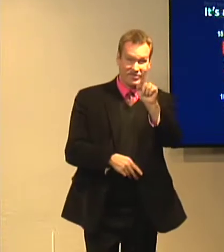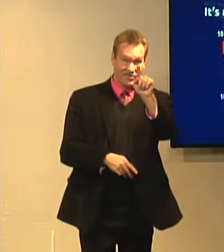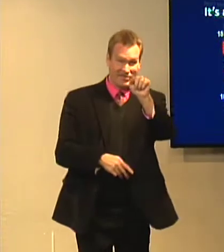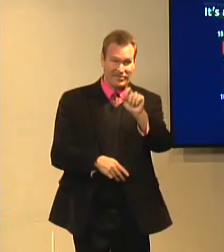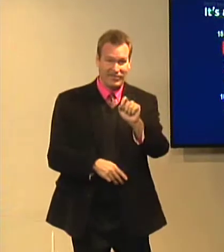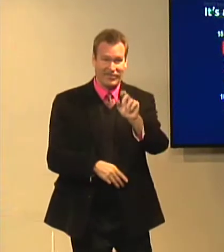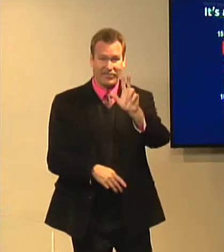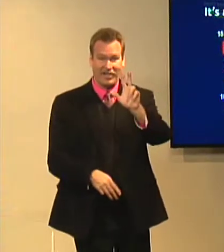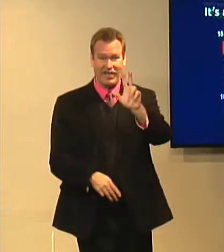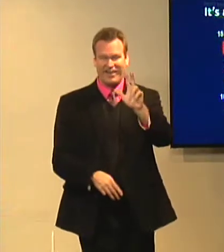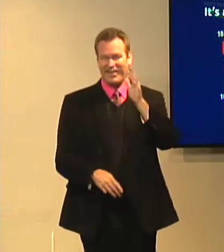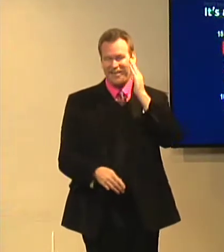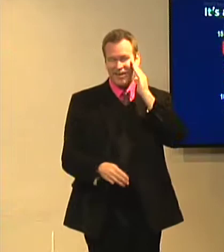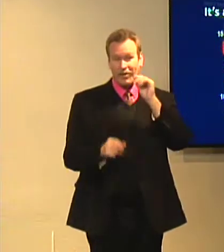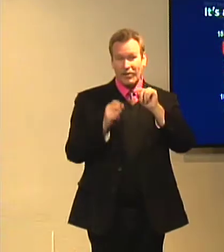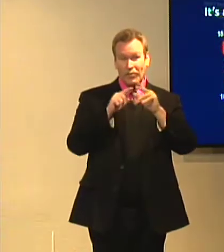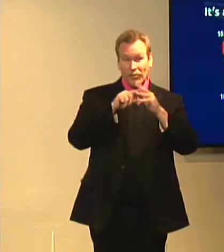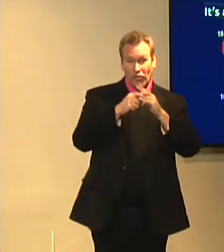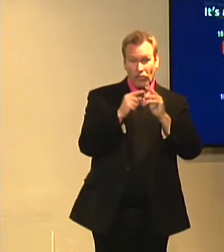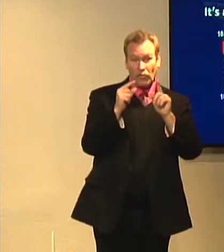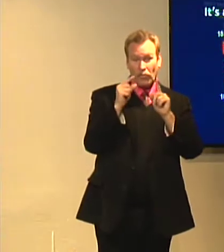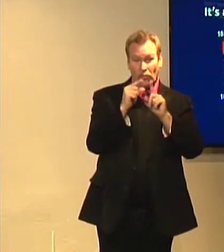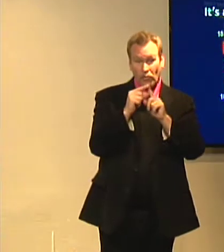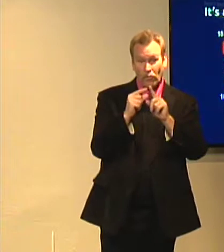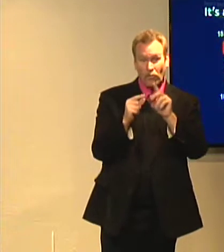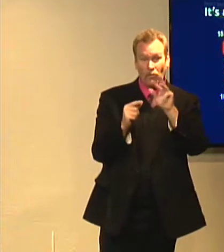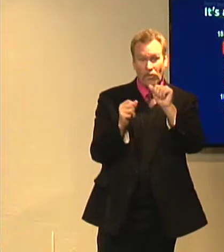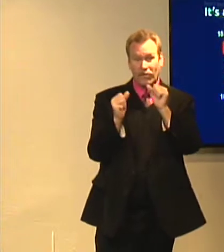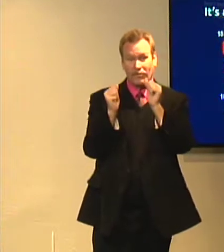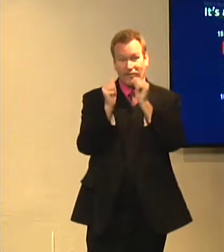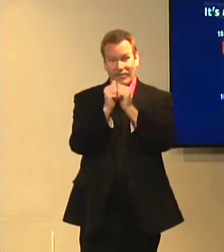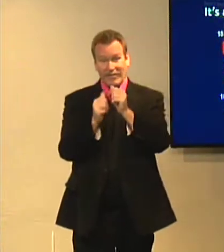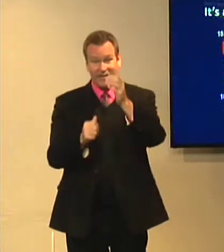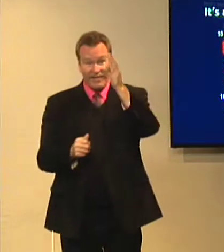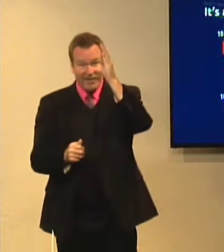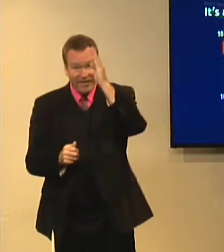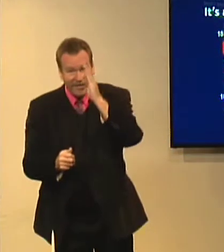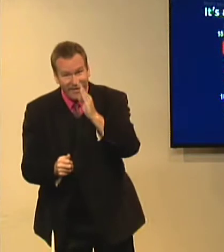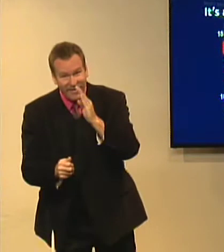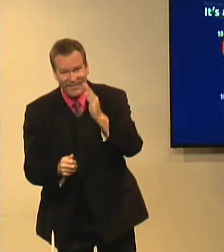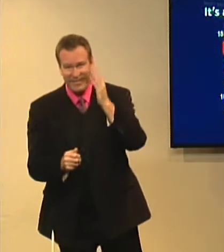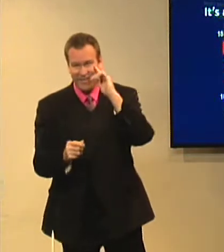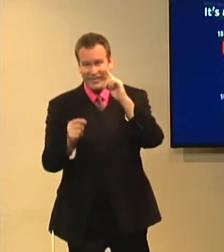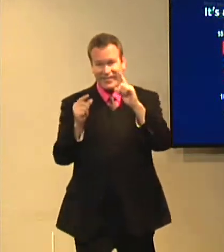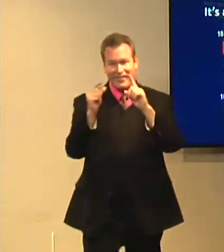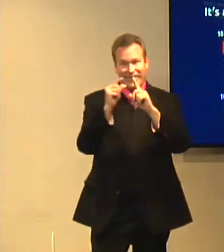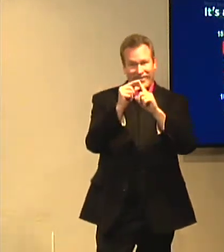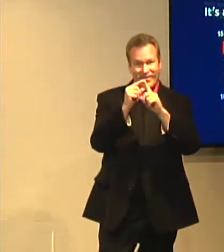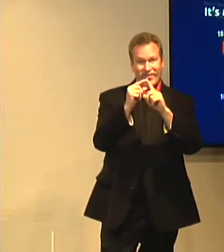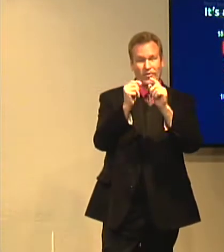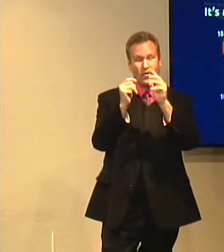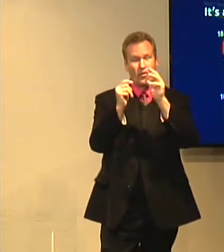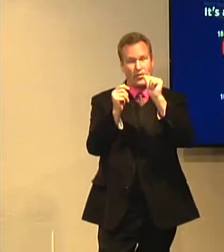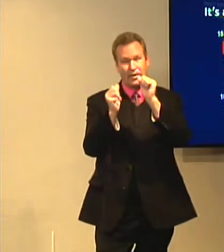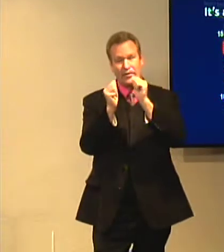in John chapter 1 verse 3 it says, in the beginning was the word, and the word was with God, and the word